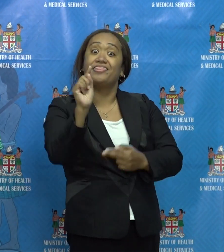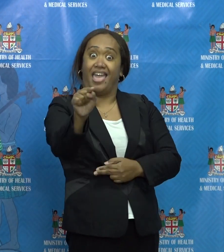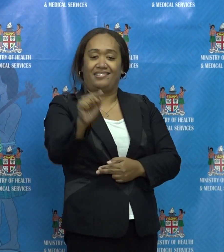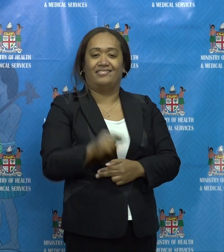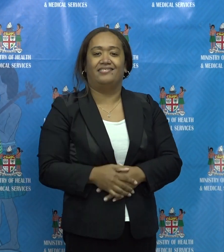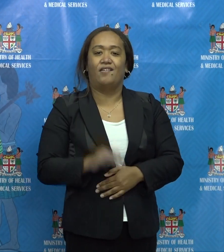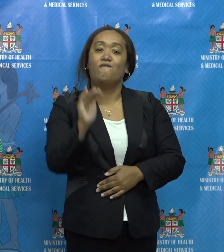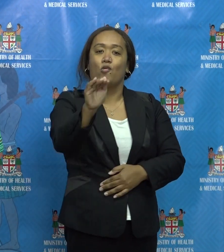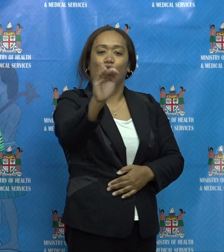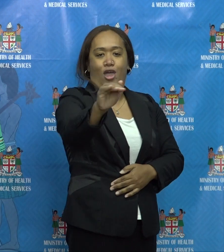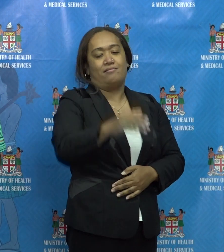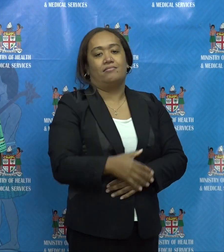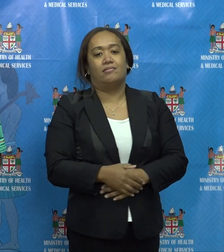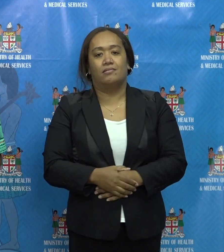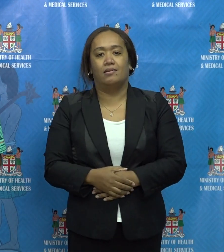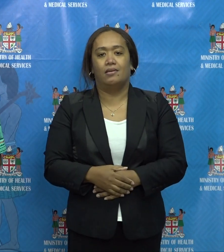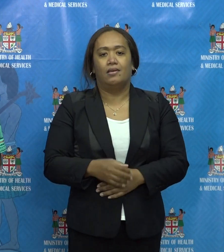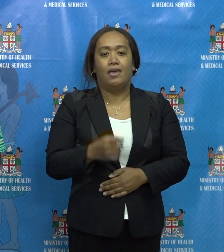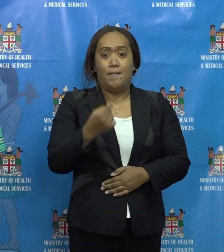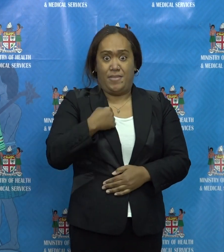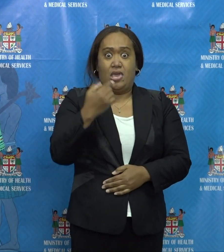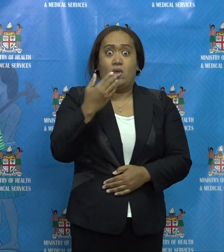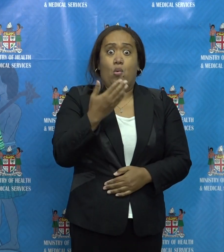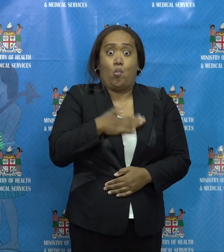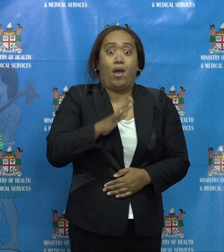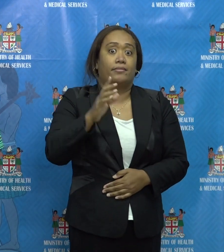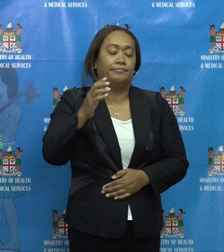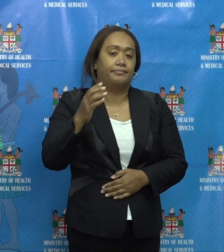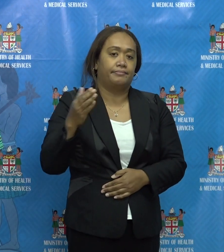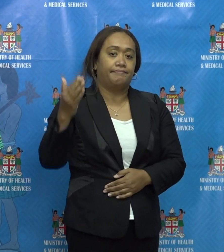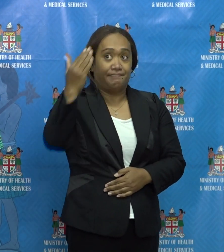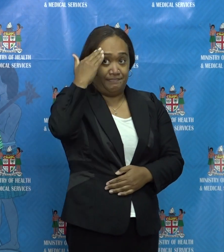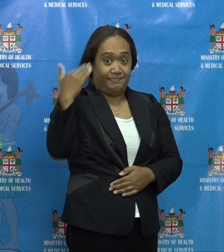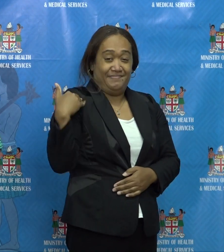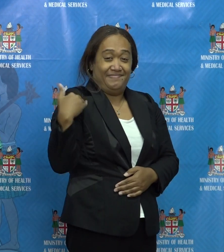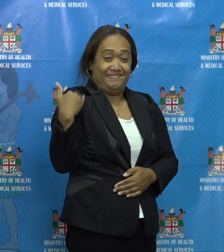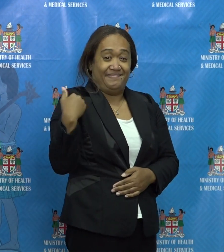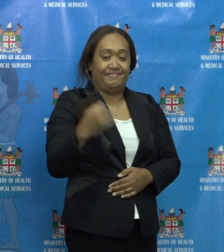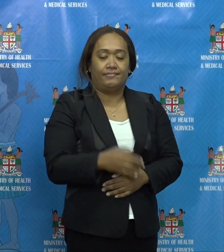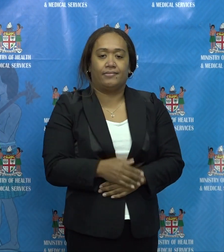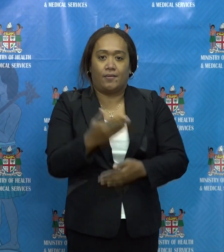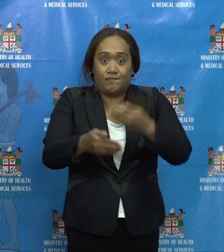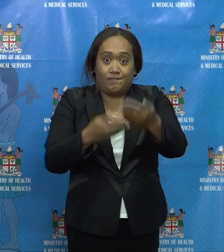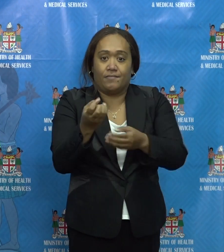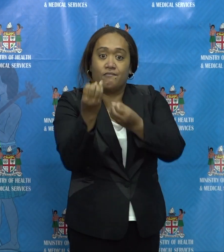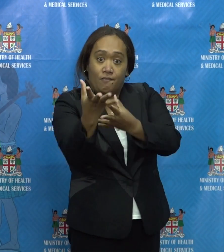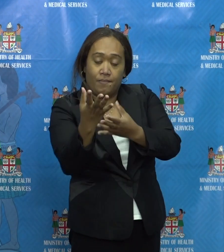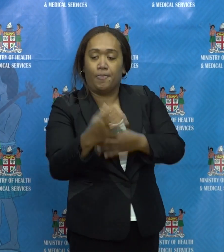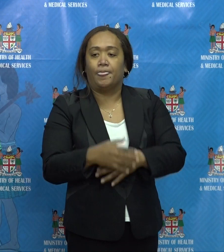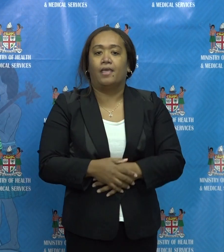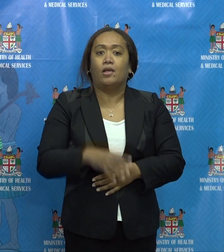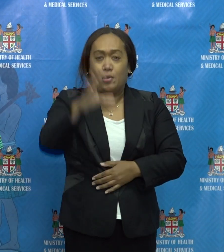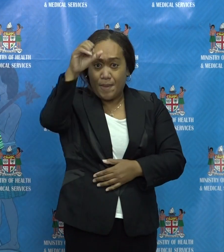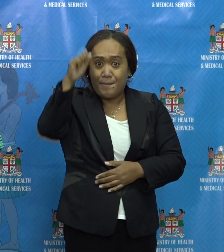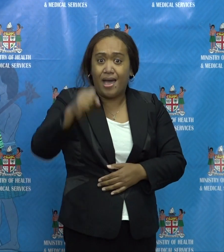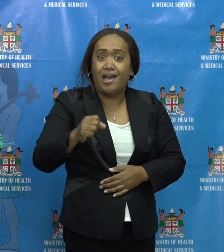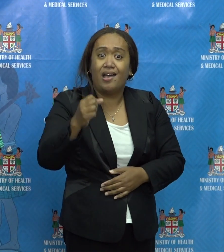One of the source points I'd like to flag for you today stems from case number 98, the patient who resides in Makoi.